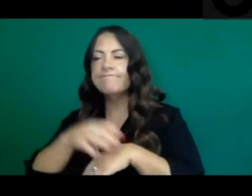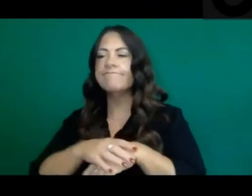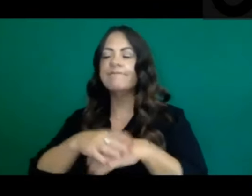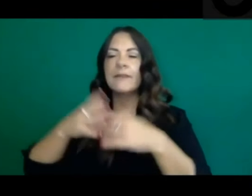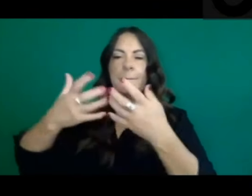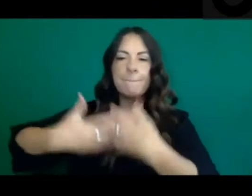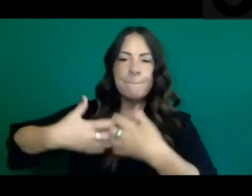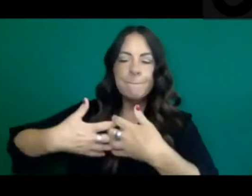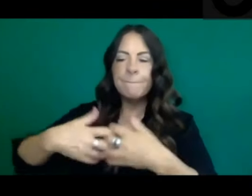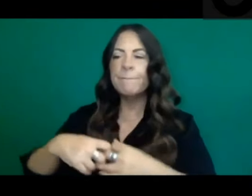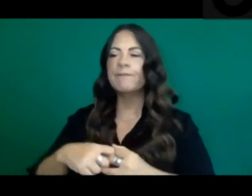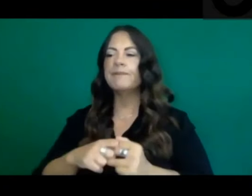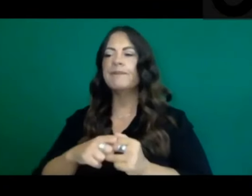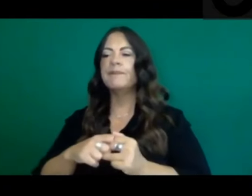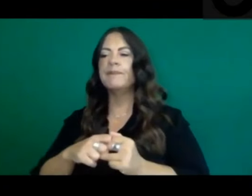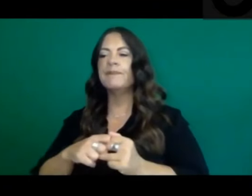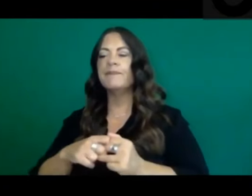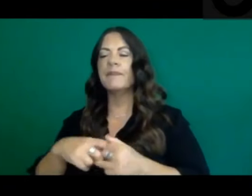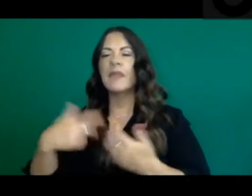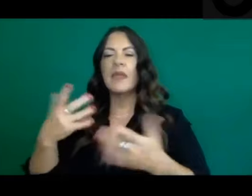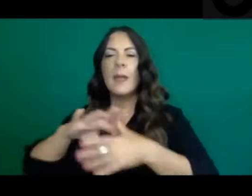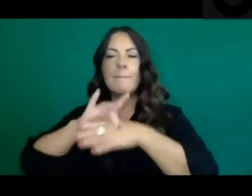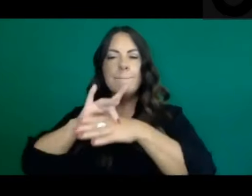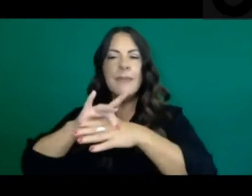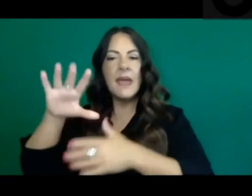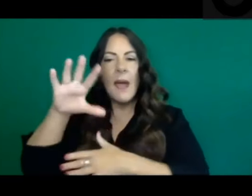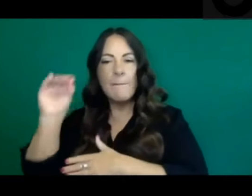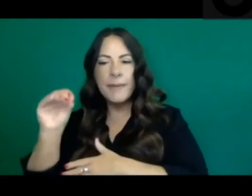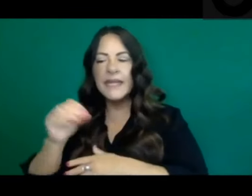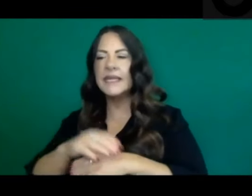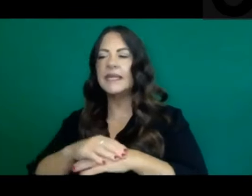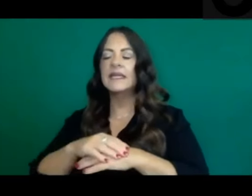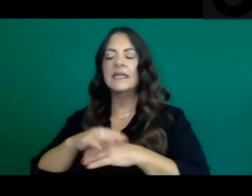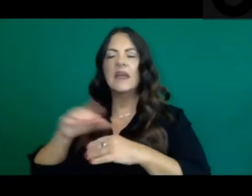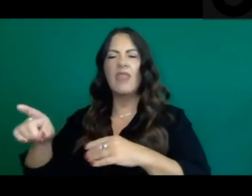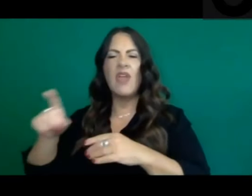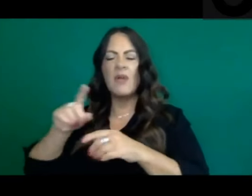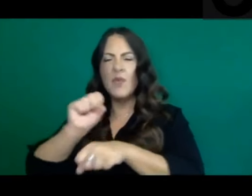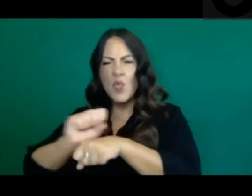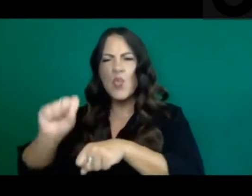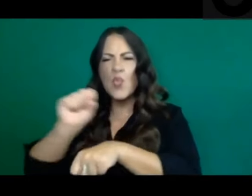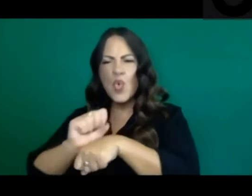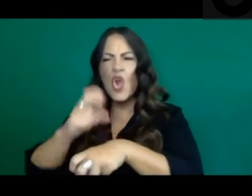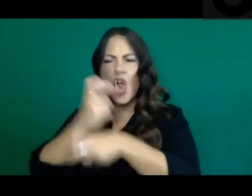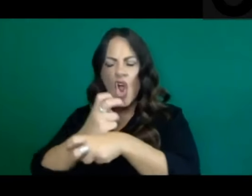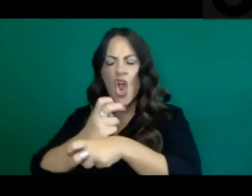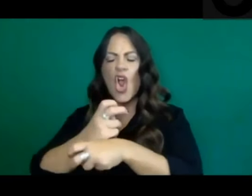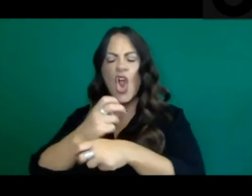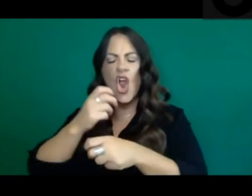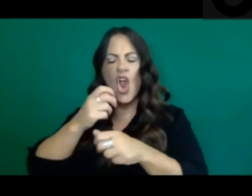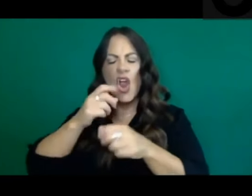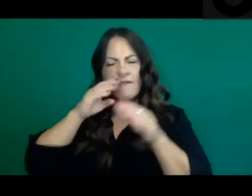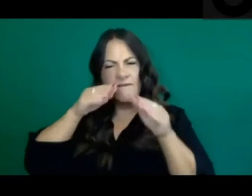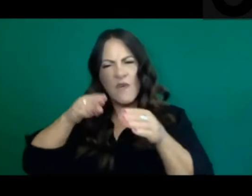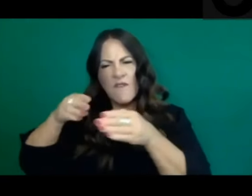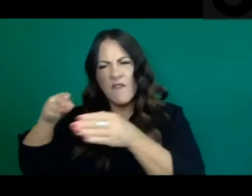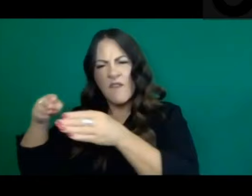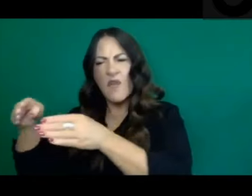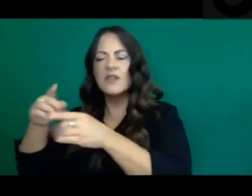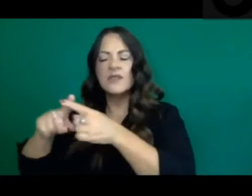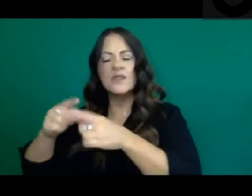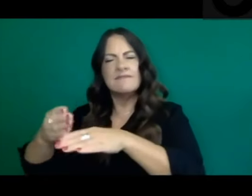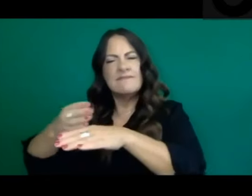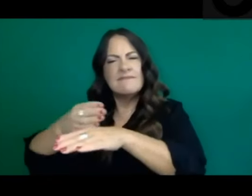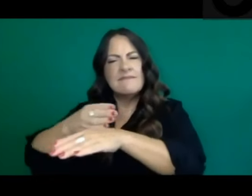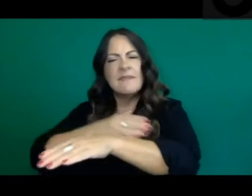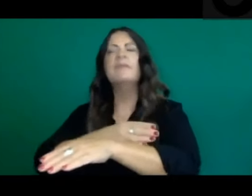you know, poultry and meat packing areas in different ways. So all of those strategies are additive and together